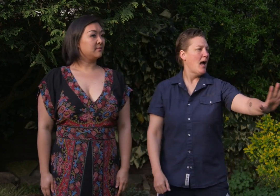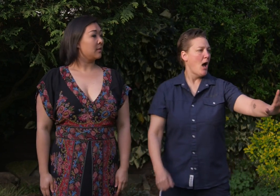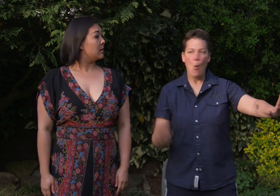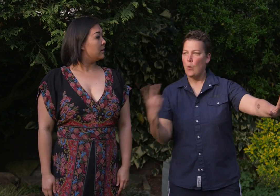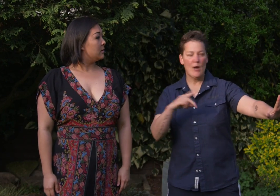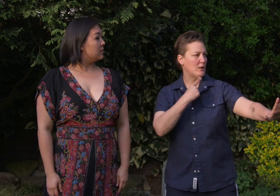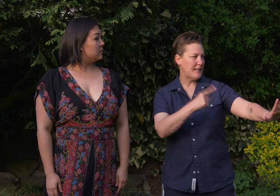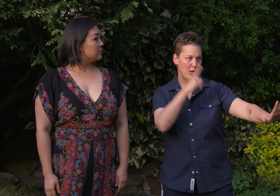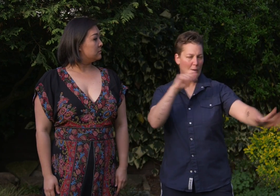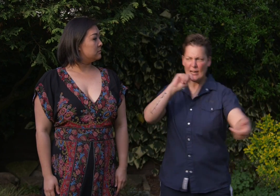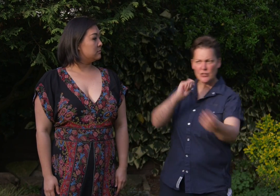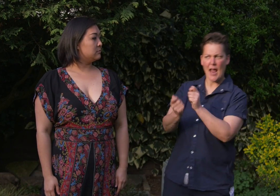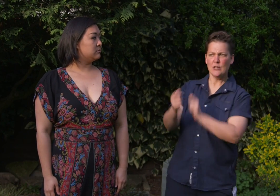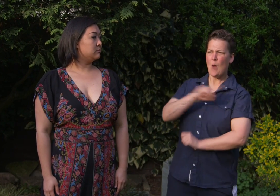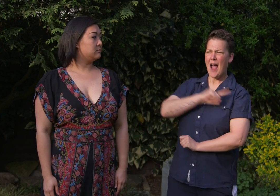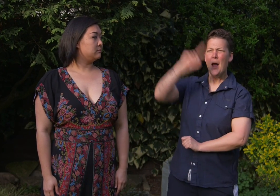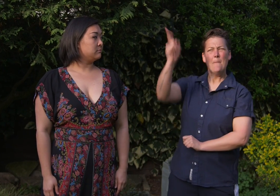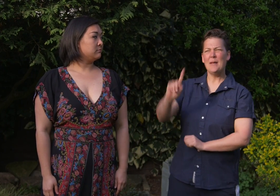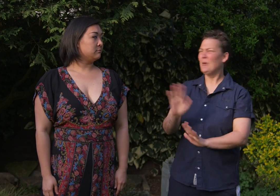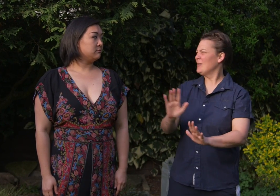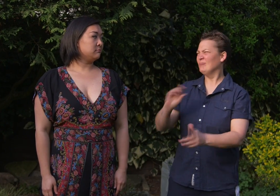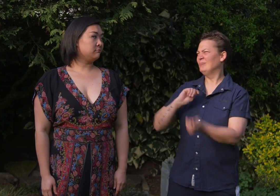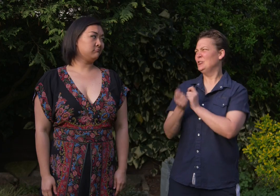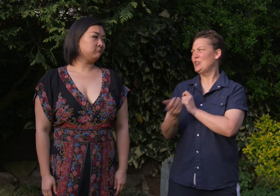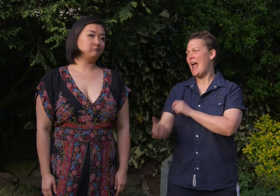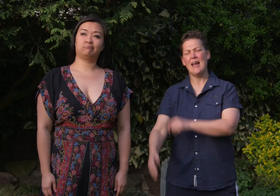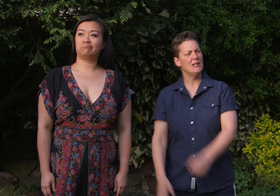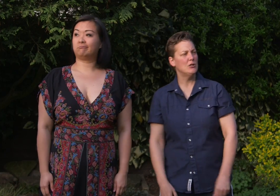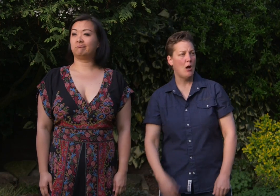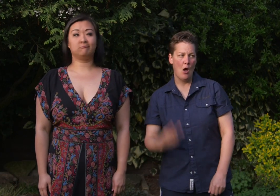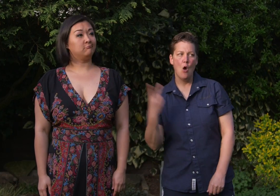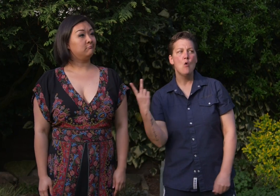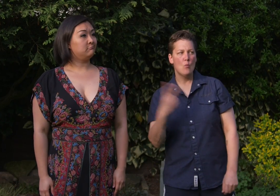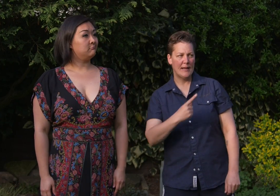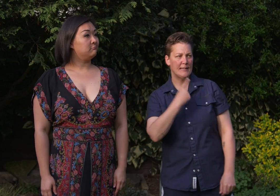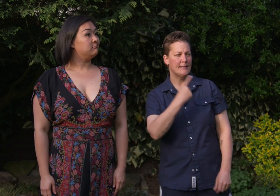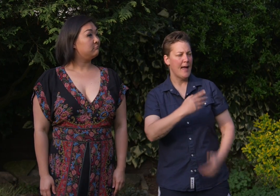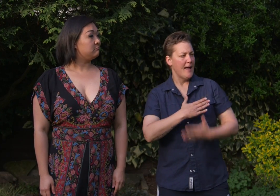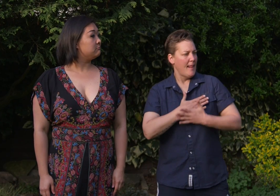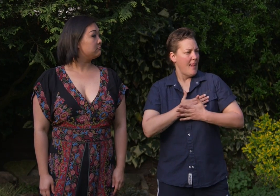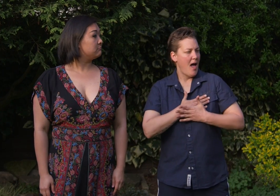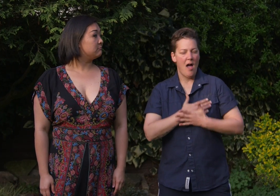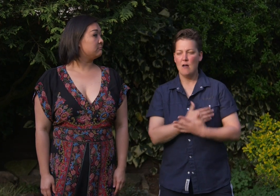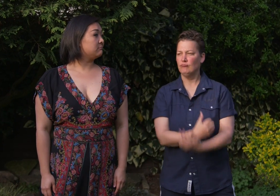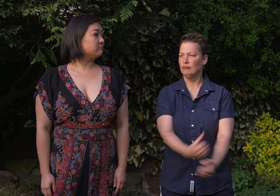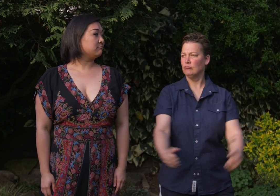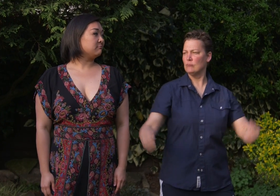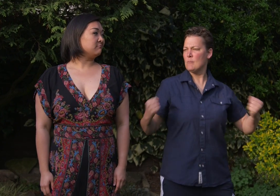We're not saying you can change him, cause people don't really change. We're only saying that love's force that's